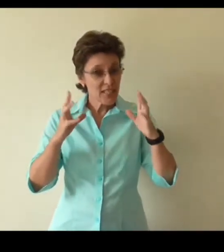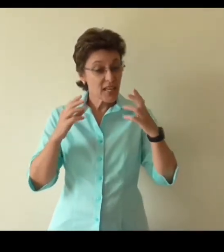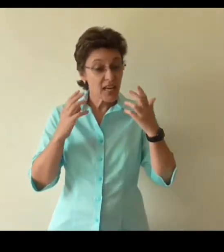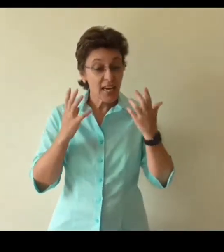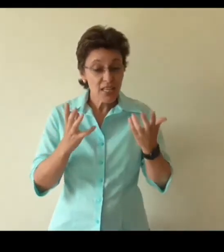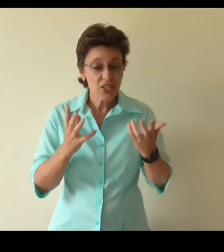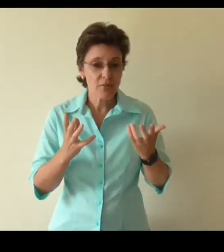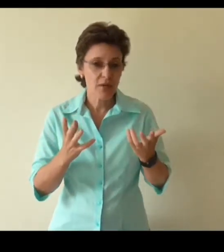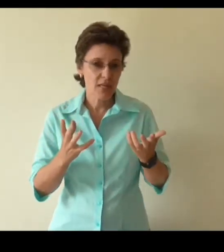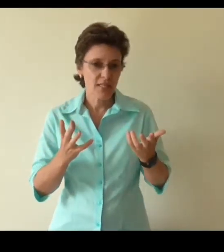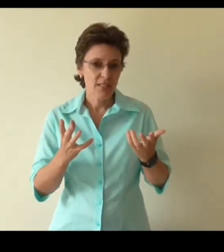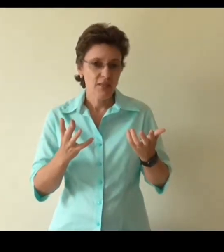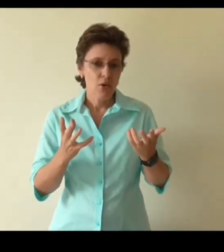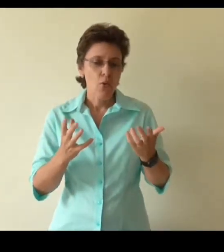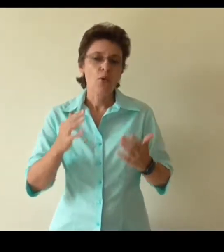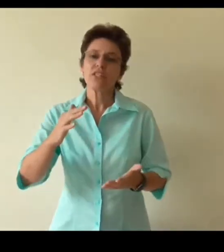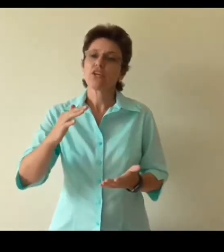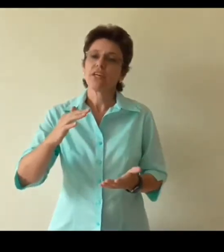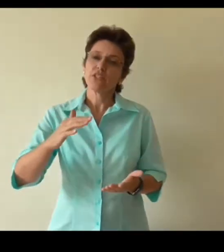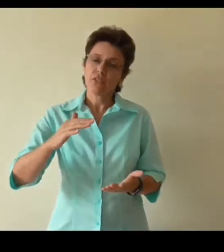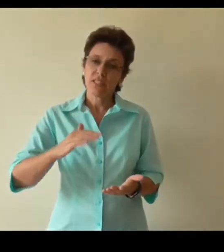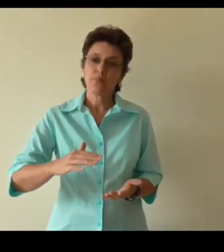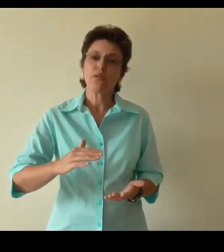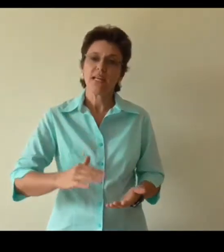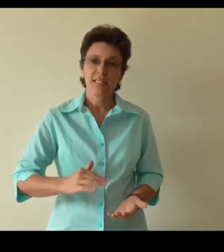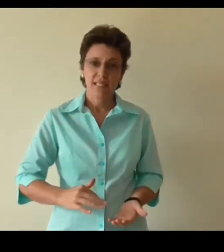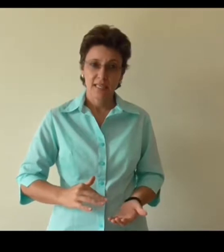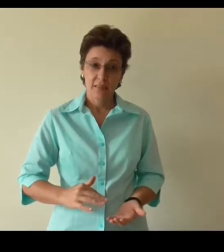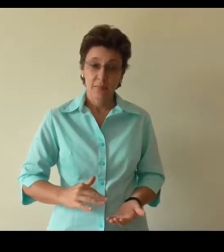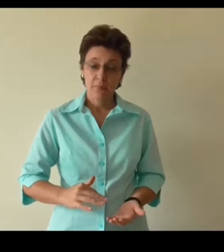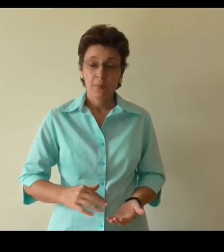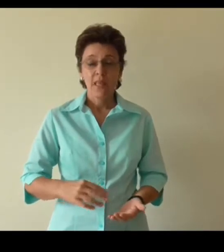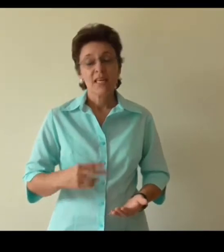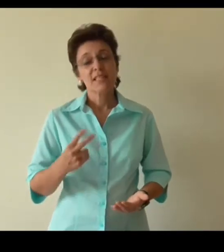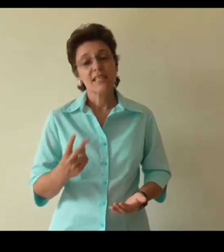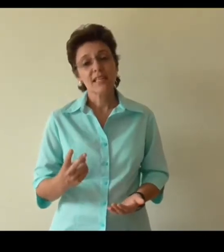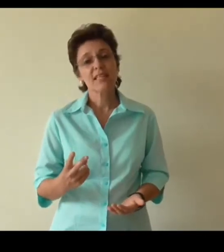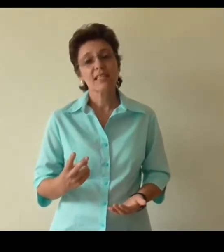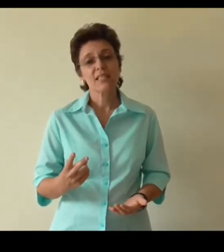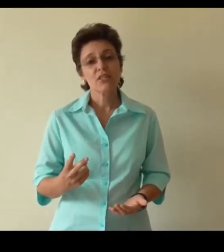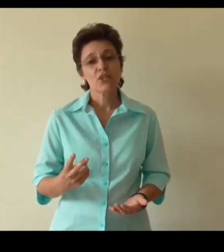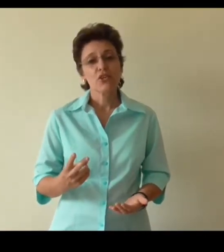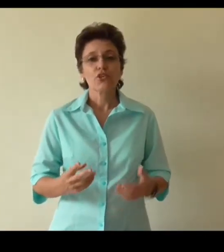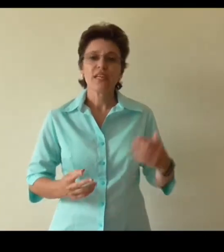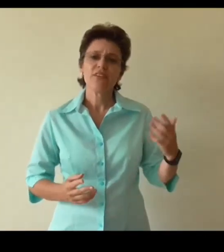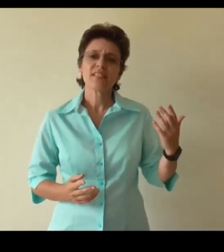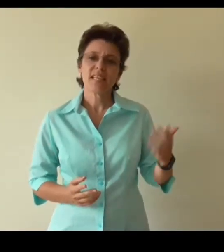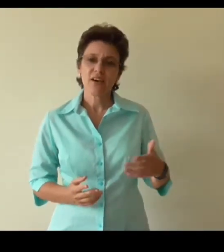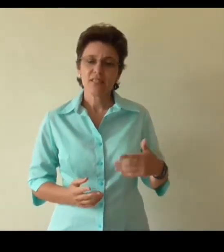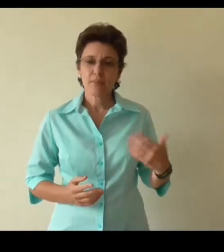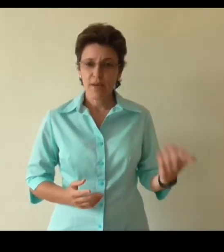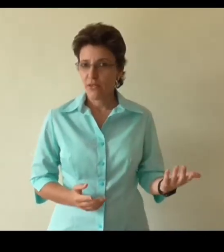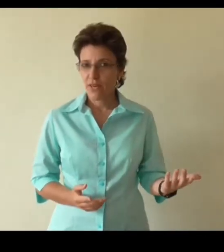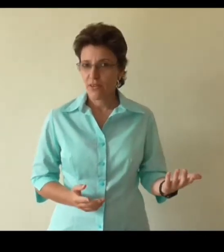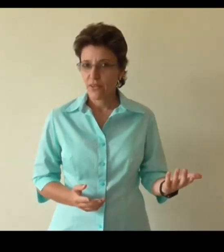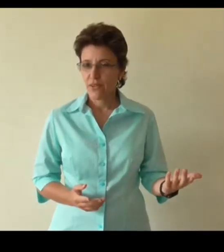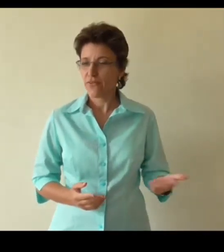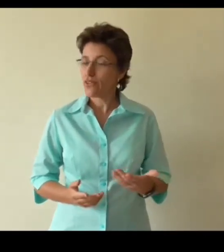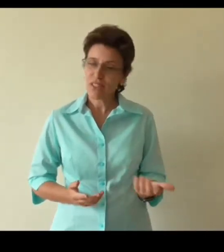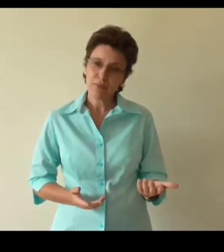engage the mind whilst going into a deep relaxed state. The second thing is you'll hear a sound in the background. The first time